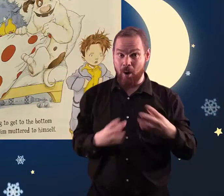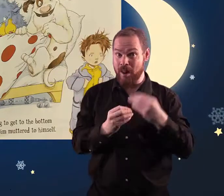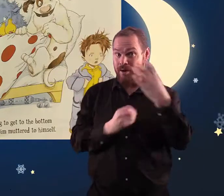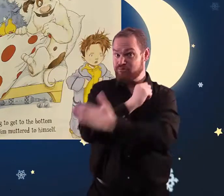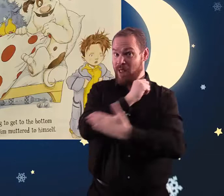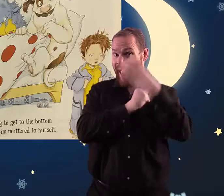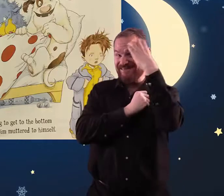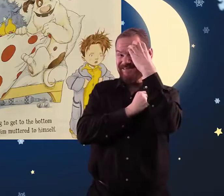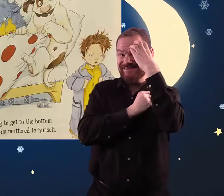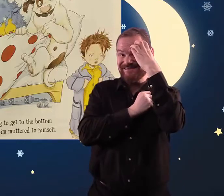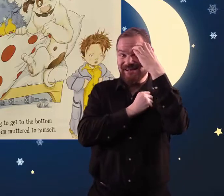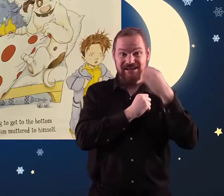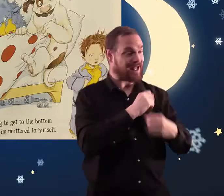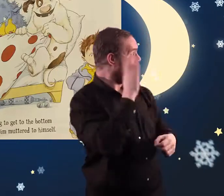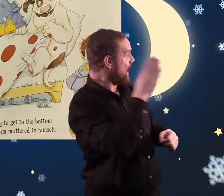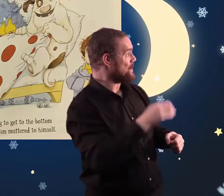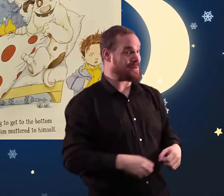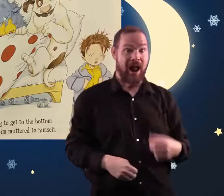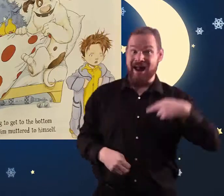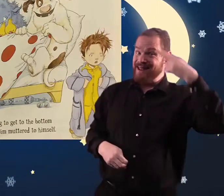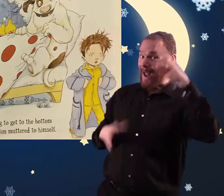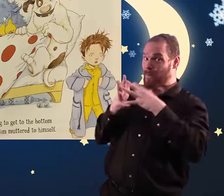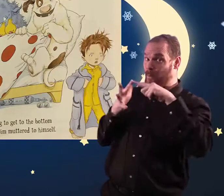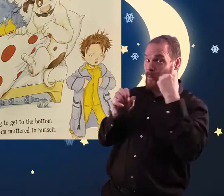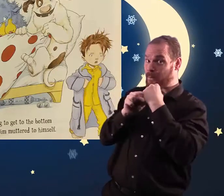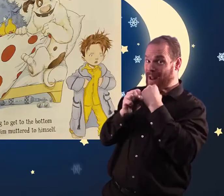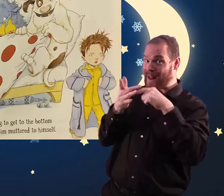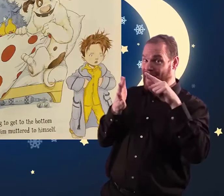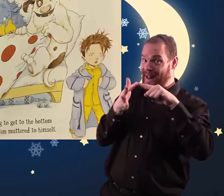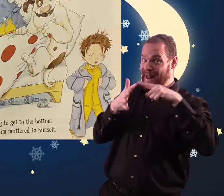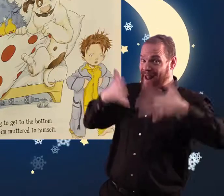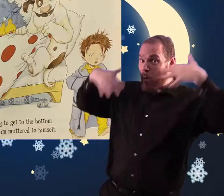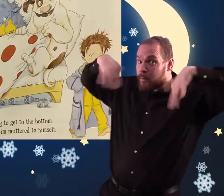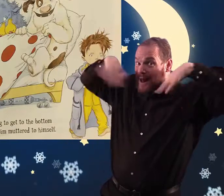opened the wardrobe door, yet another head popped out. Hello,